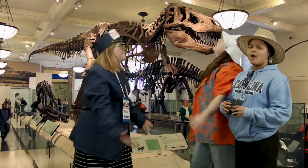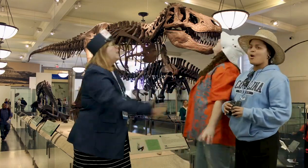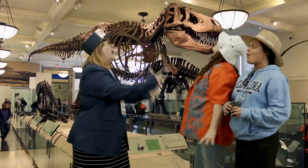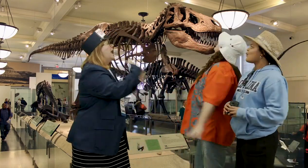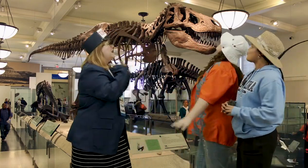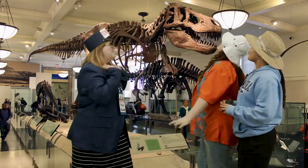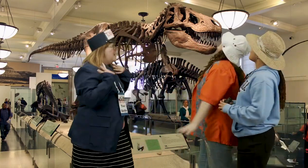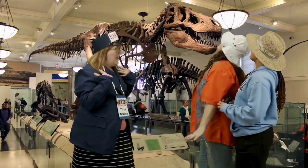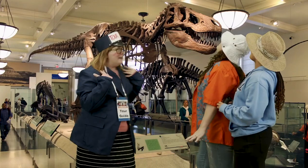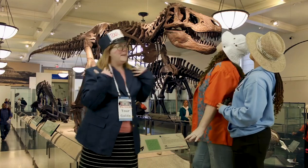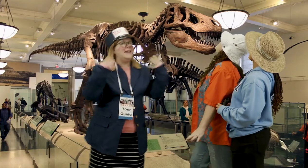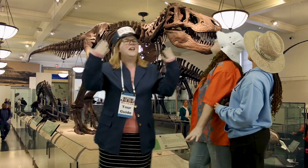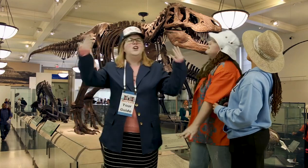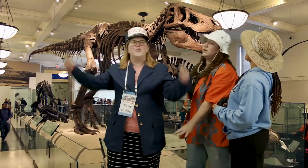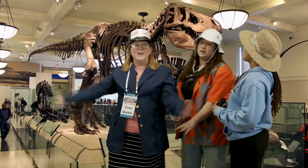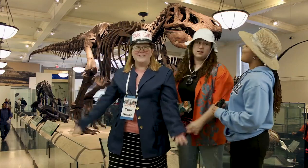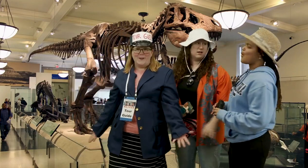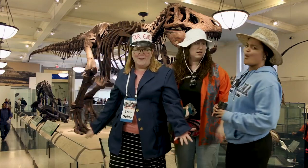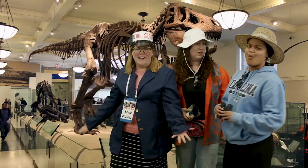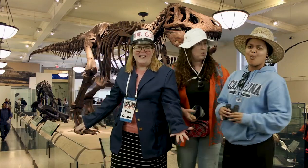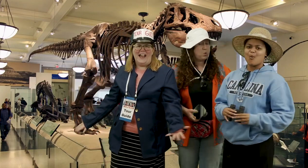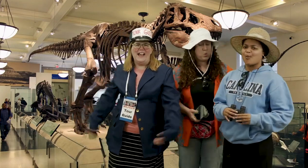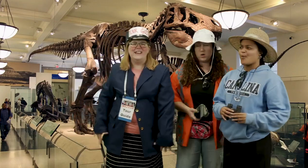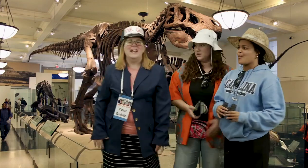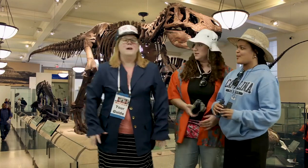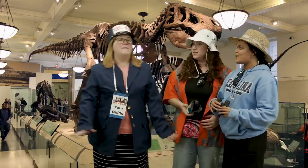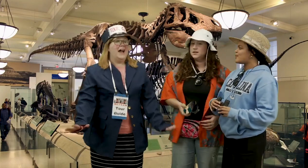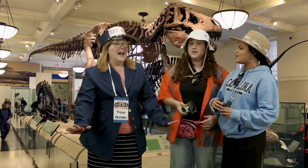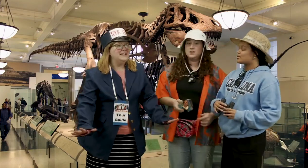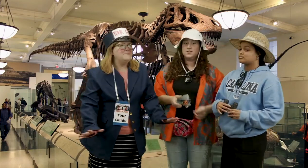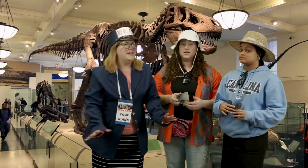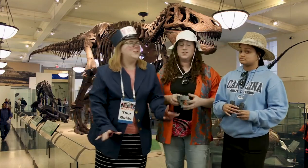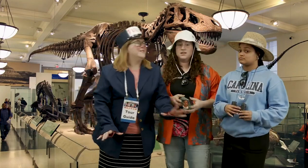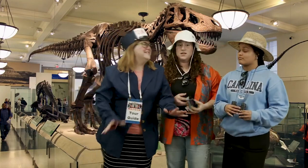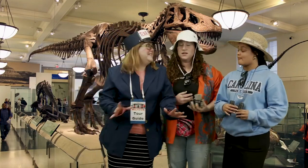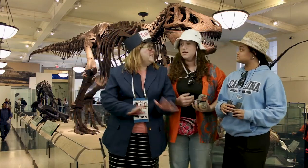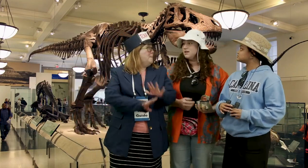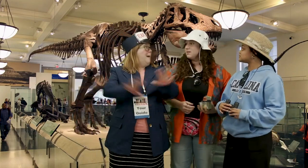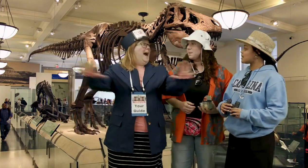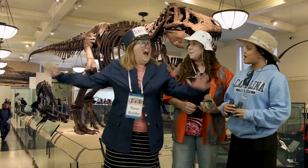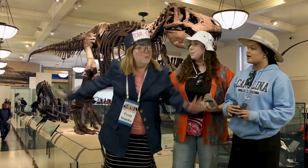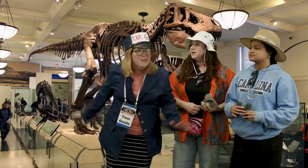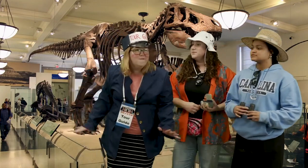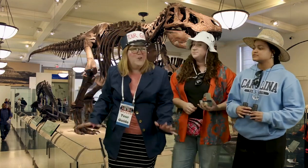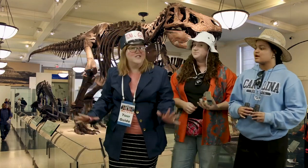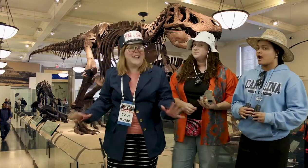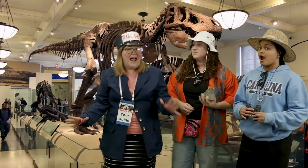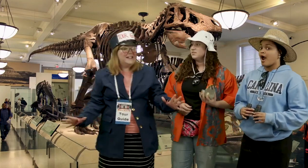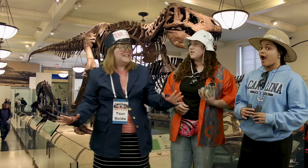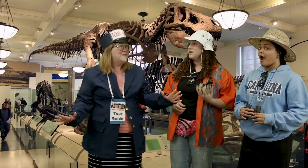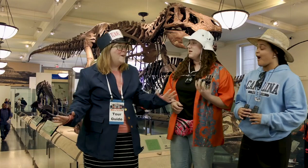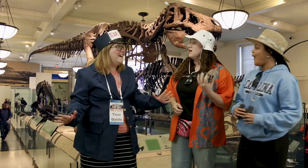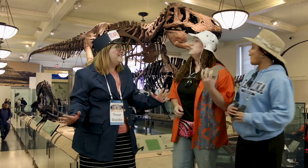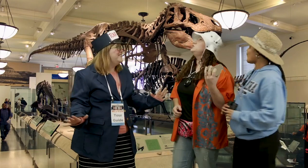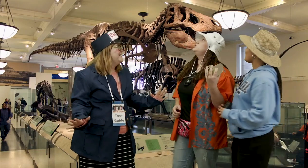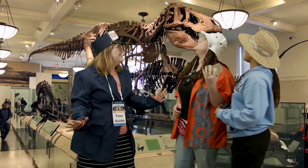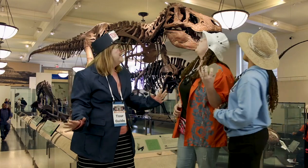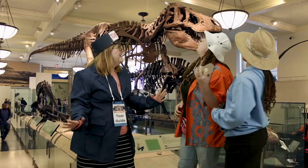I am Tammy your tour guide behind me you can see the powerful dinosaurs so